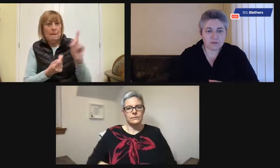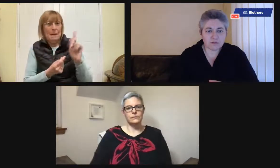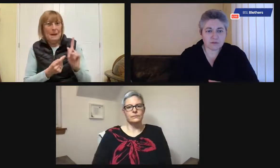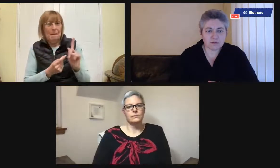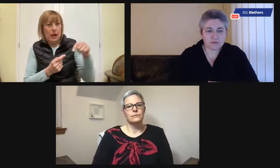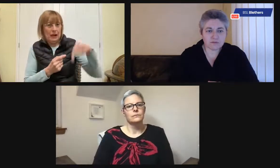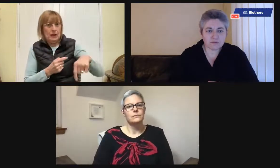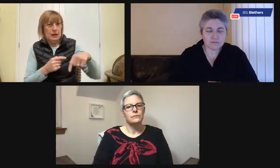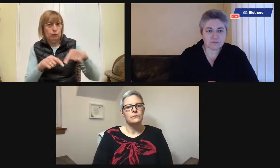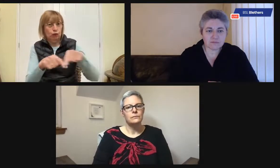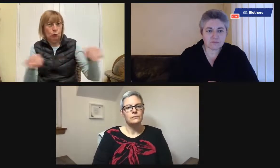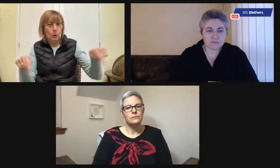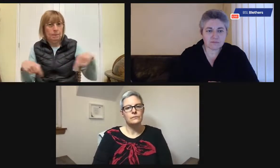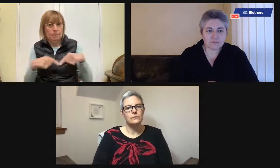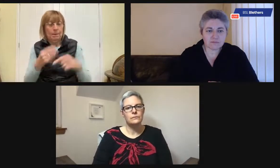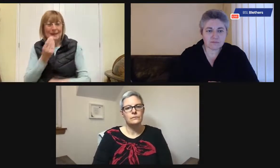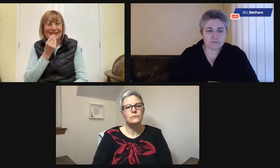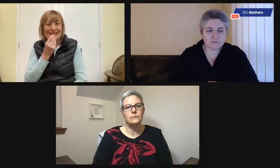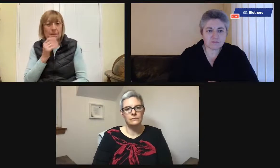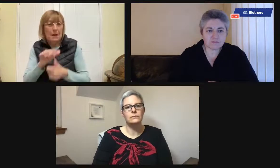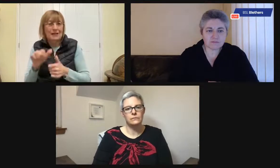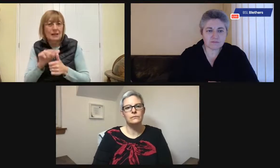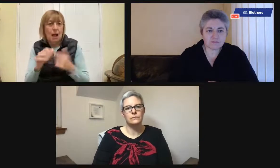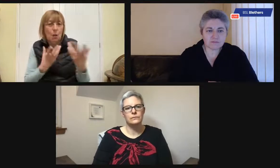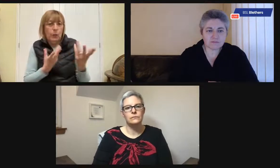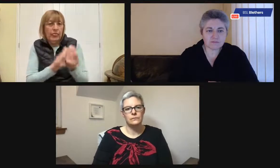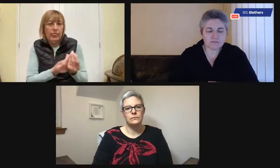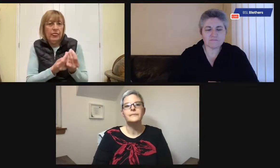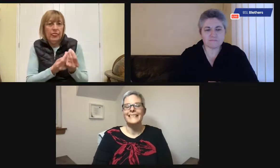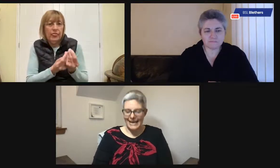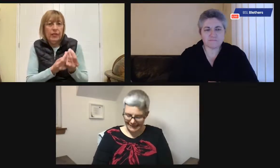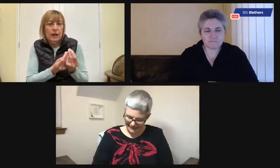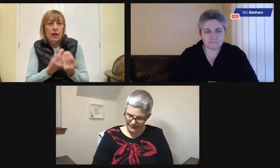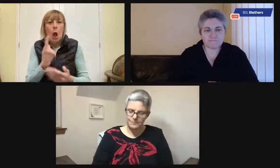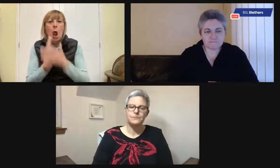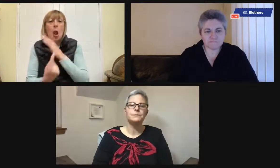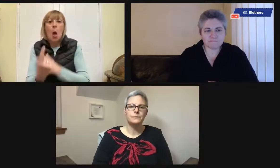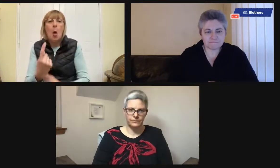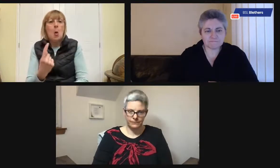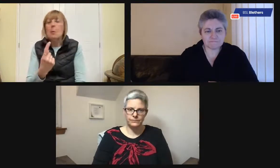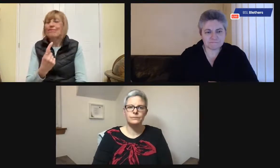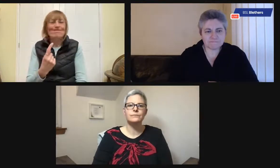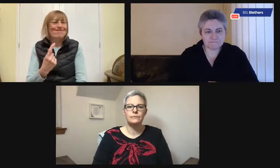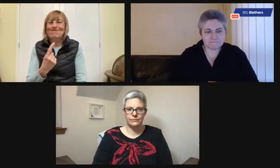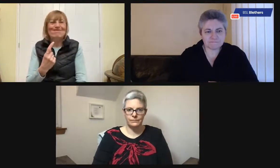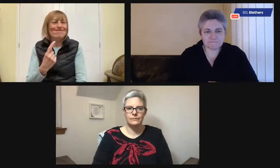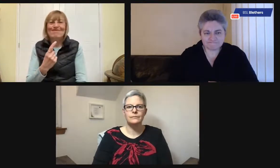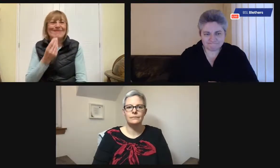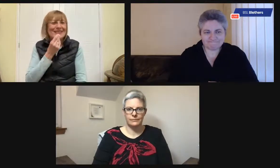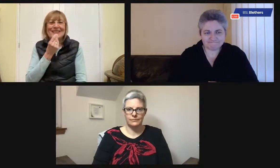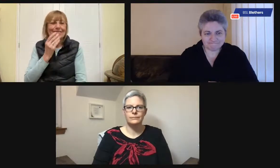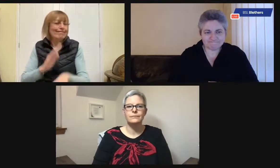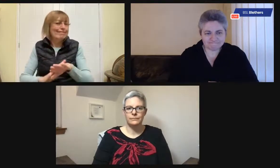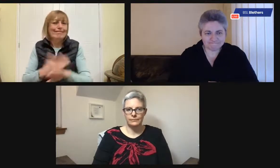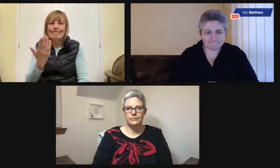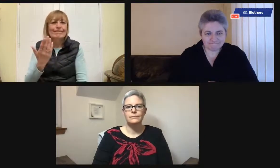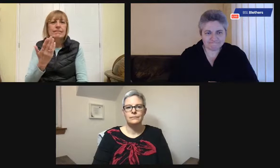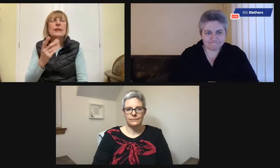I've noticed that with people in the room, it's better to eat with them. They won't eat alone.